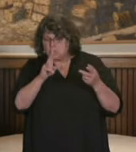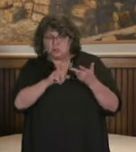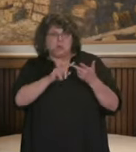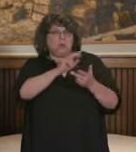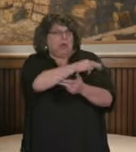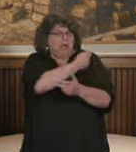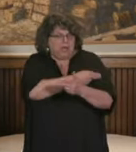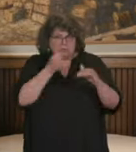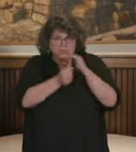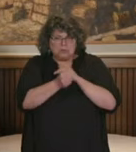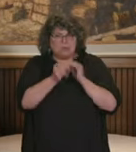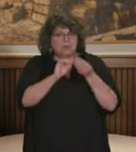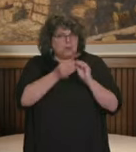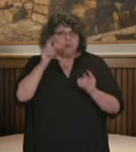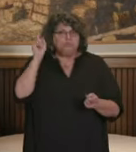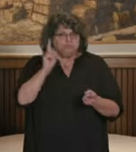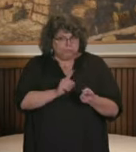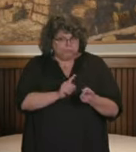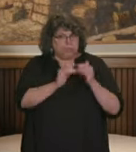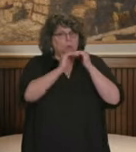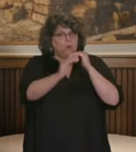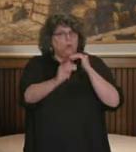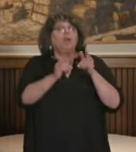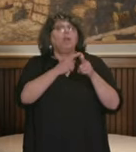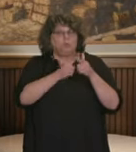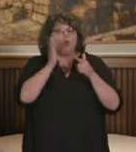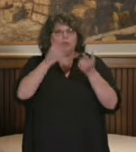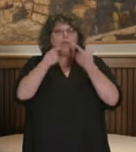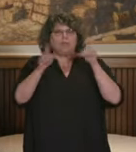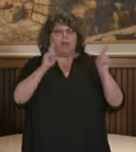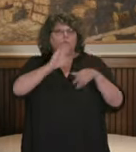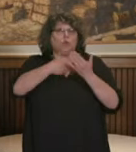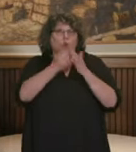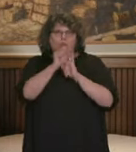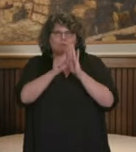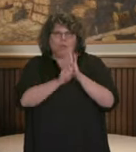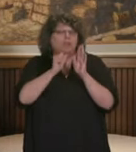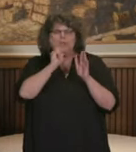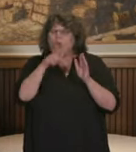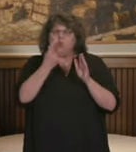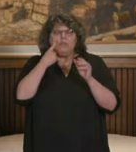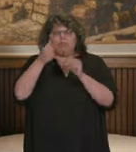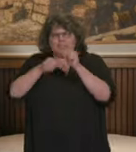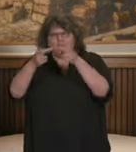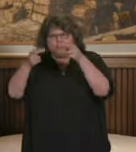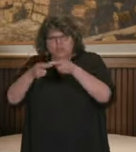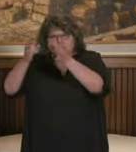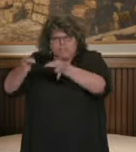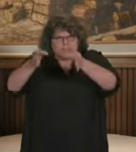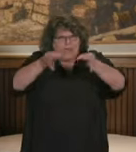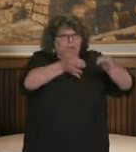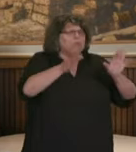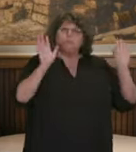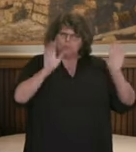that we'll be making announcements statewide, not just with the regional variances, that would